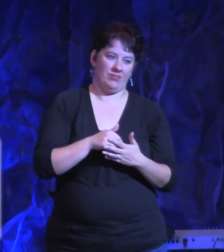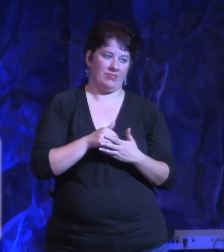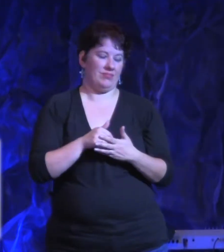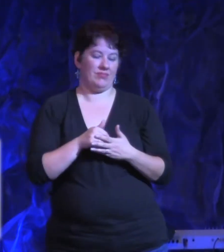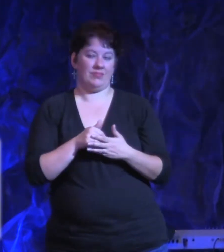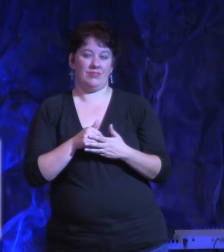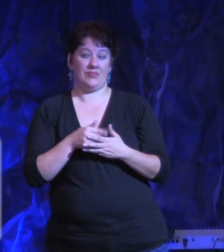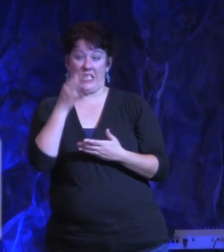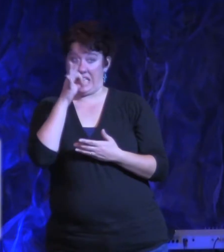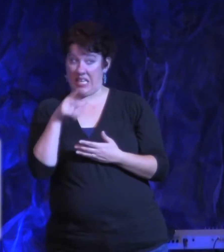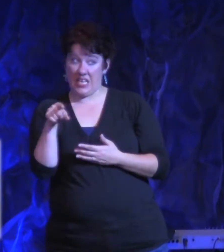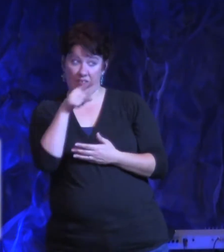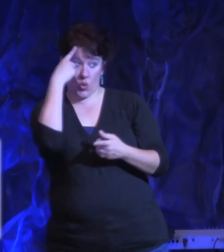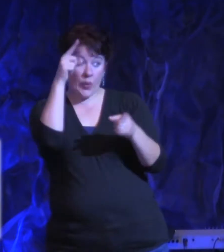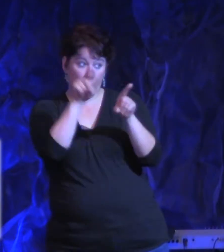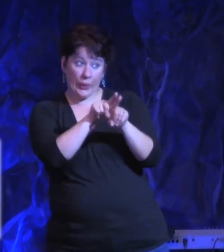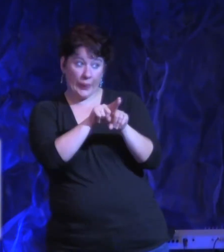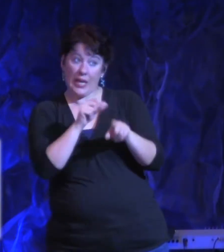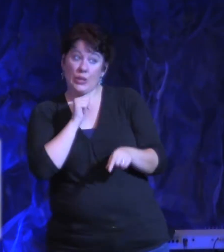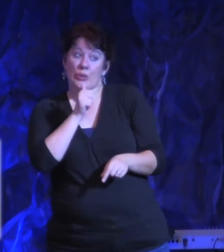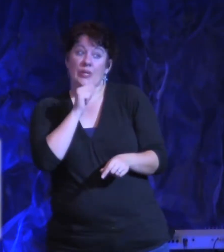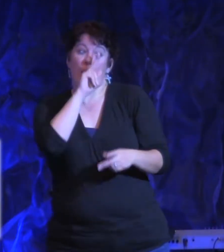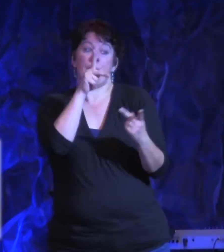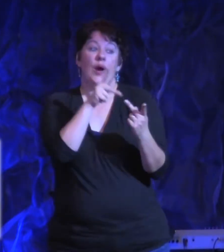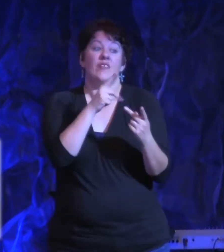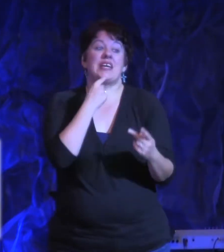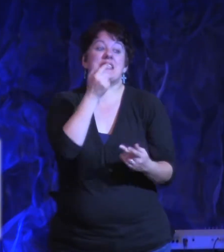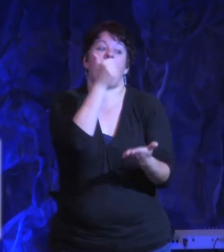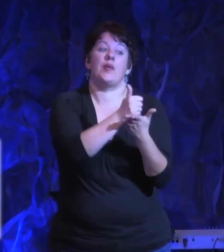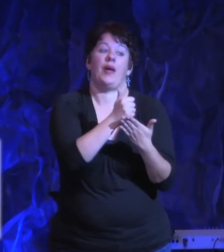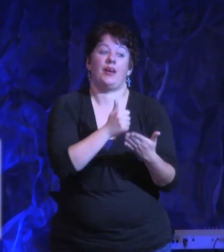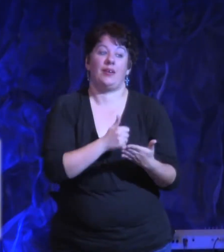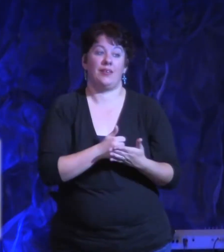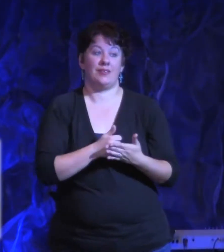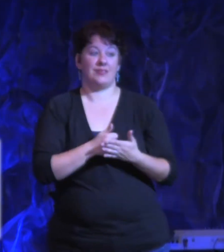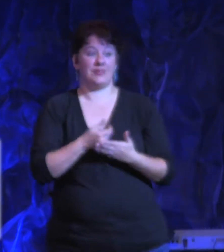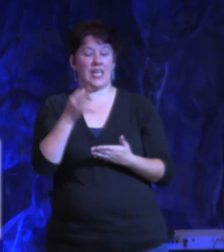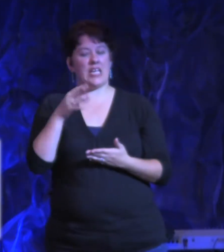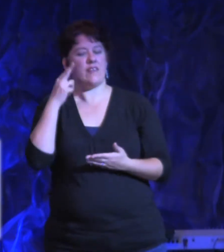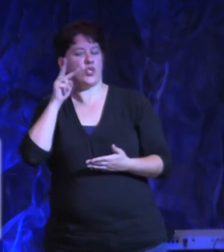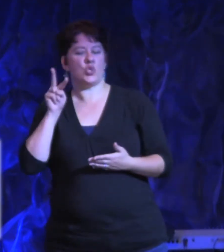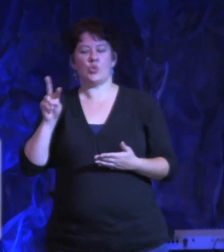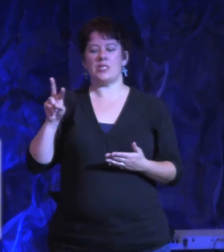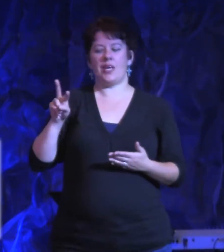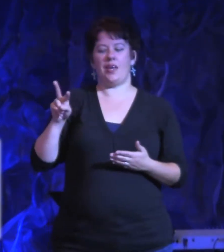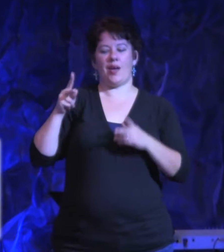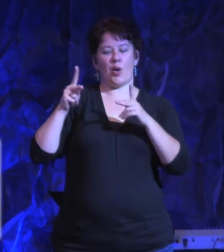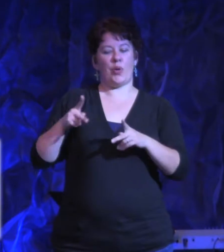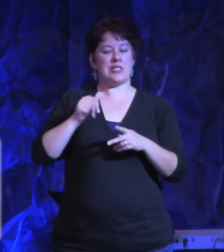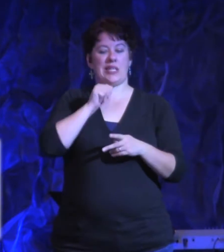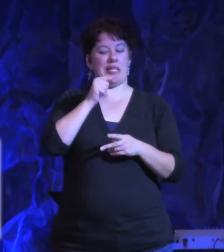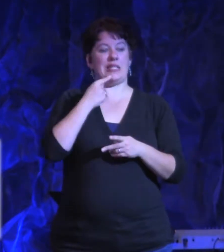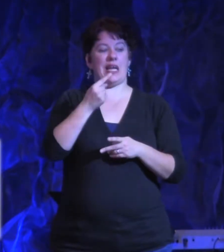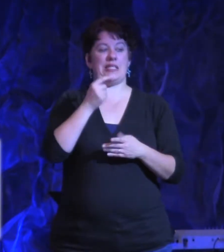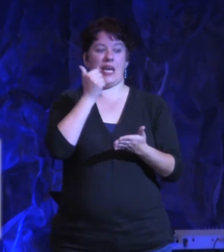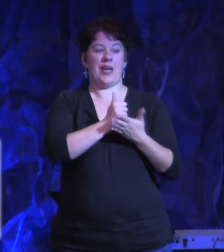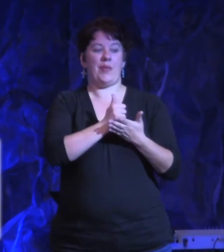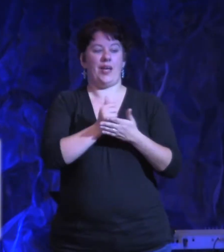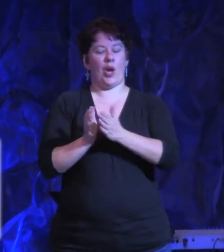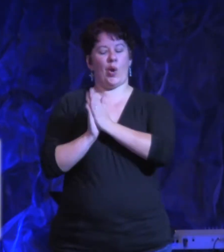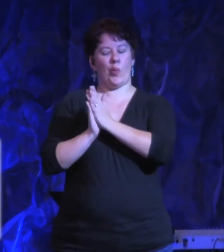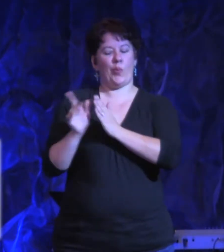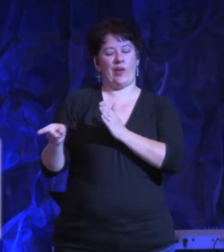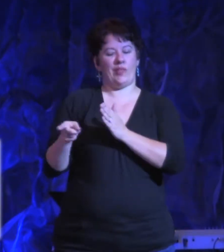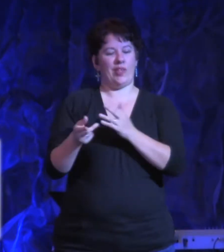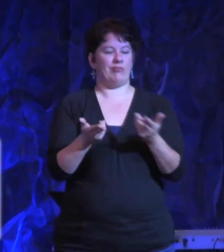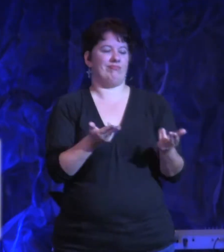If you agree you're not perfect, say amen. And if somebody next to you didn't say it, would you pray for them right now? And so,